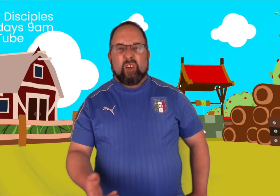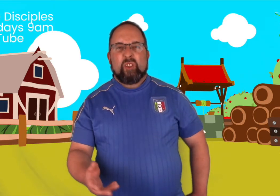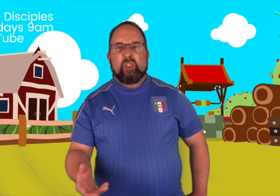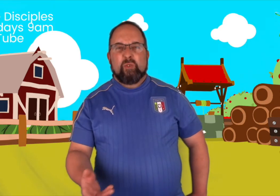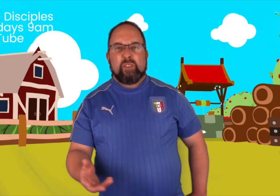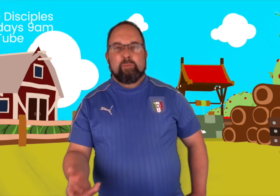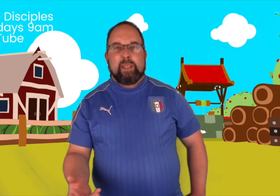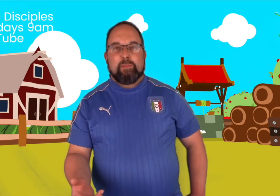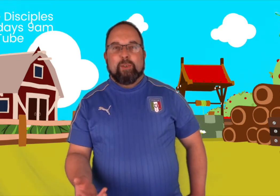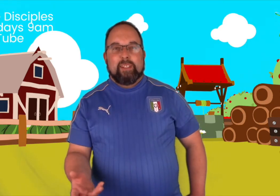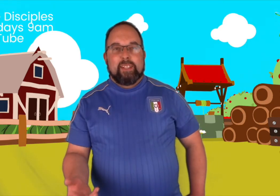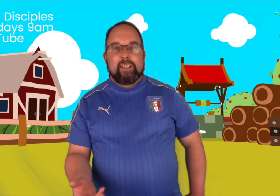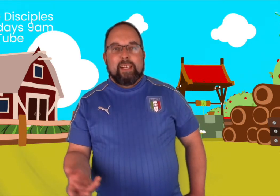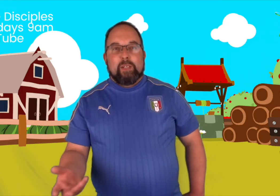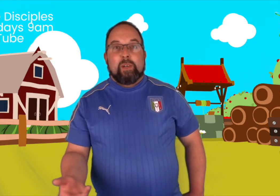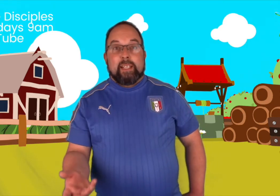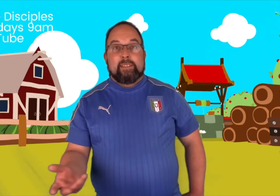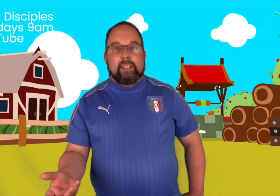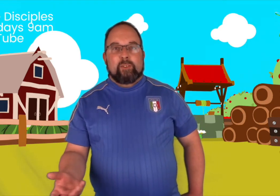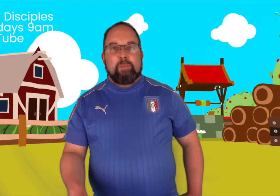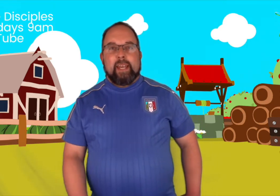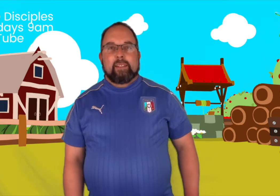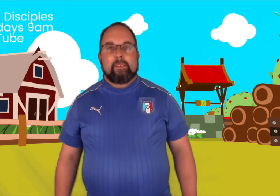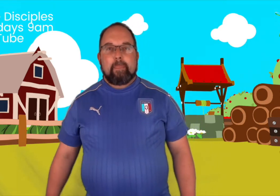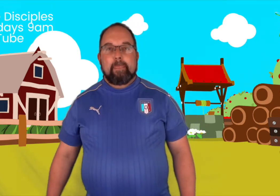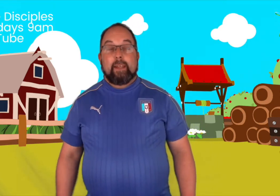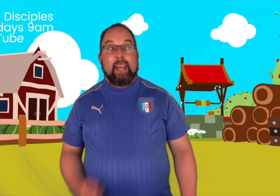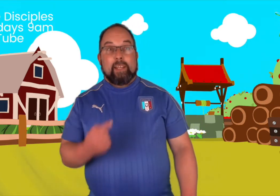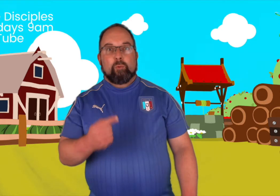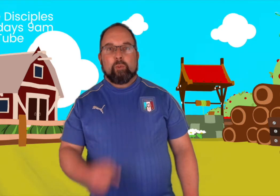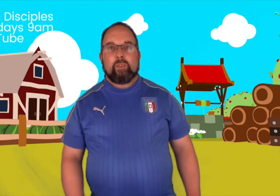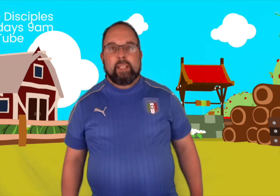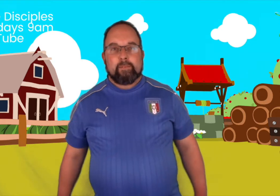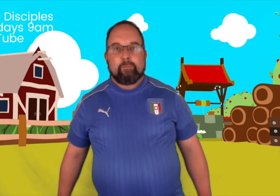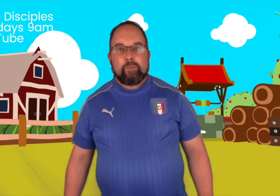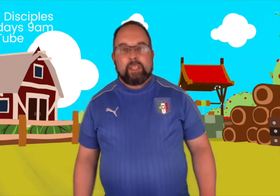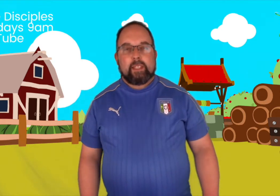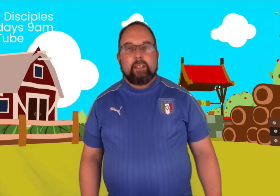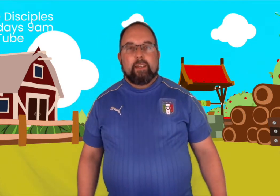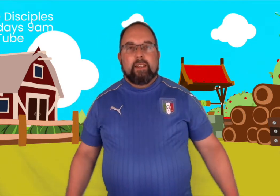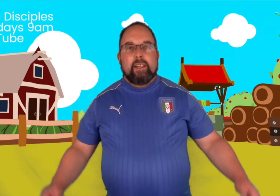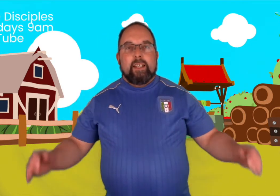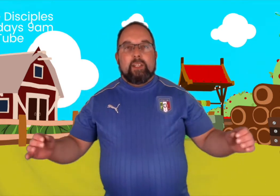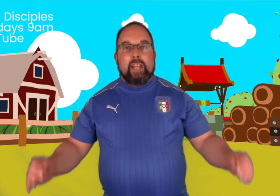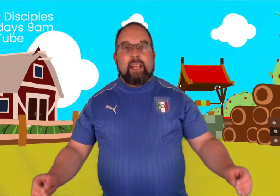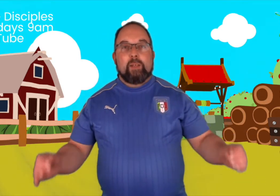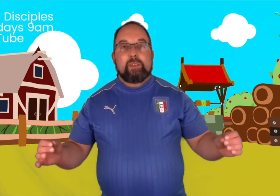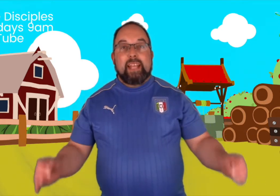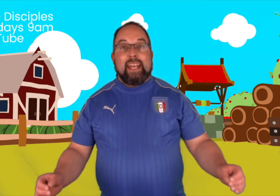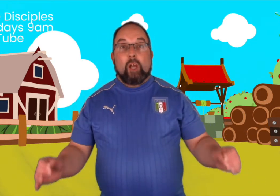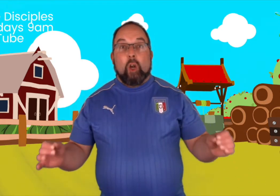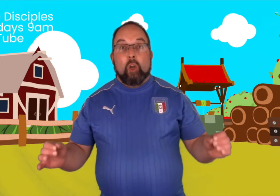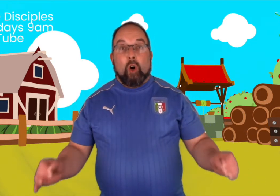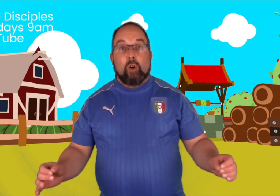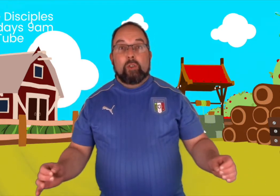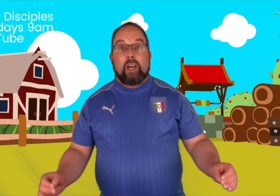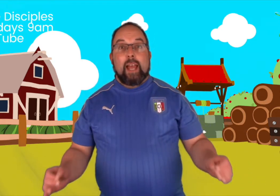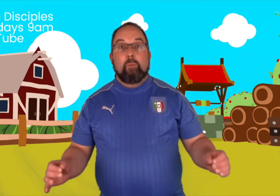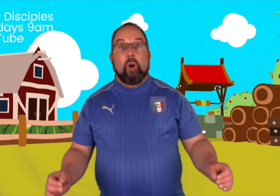God chooses people we least expect, as we'll see. Jacob stayed a long time working